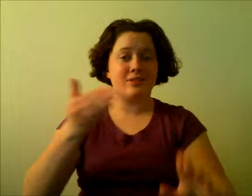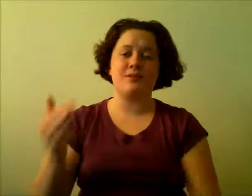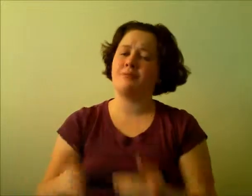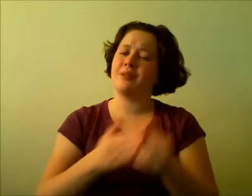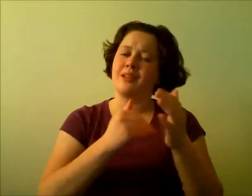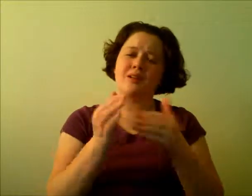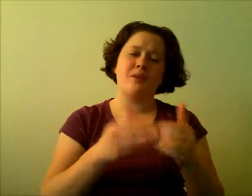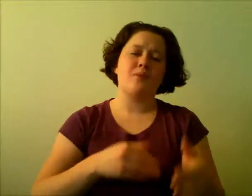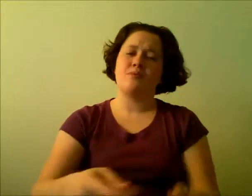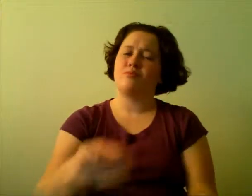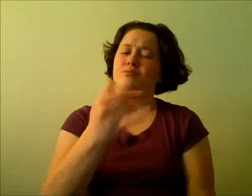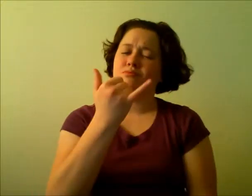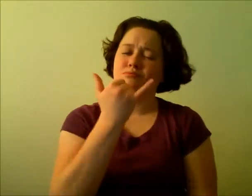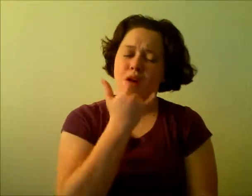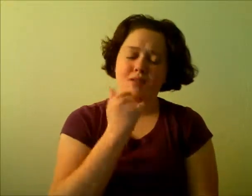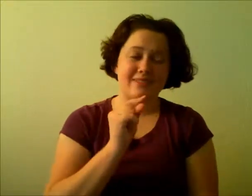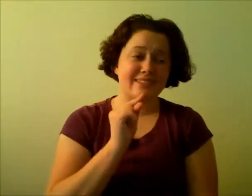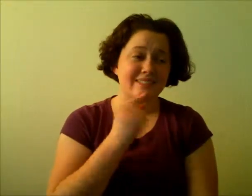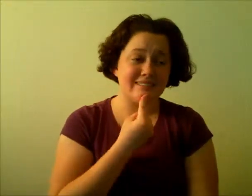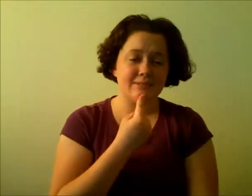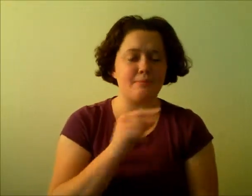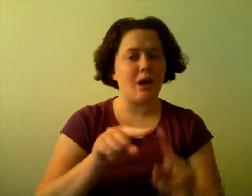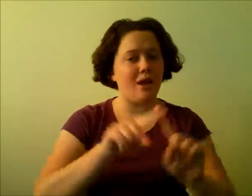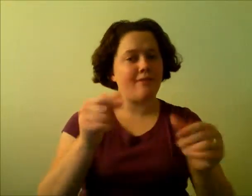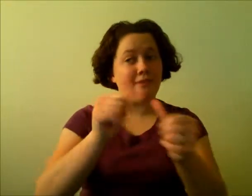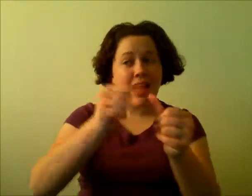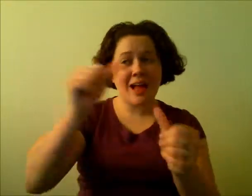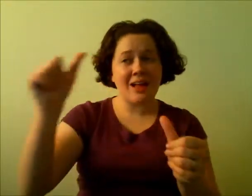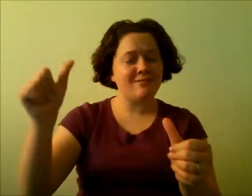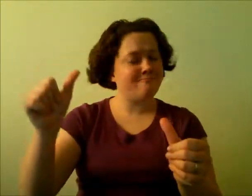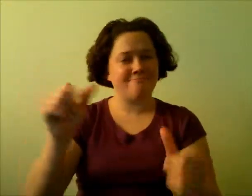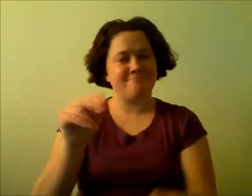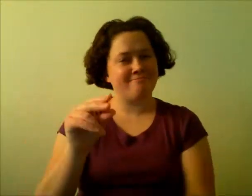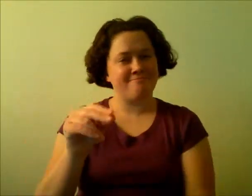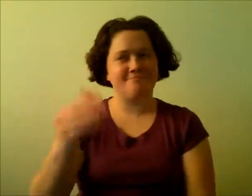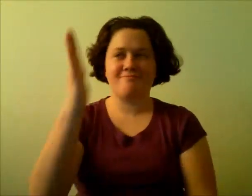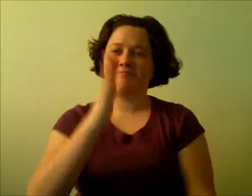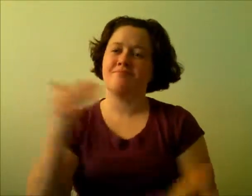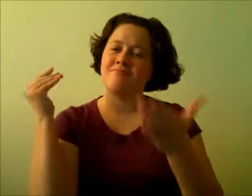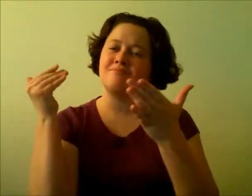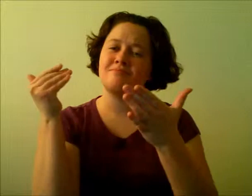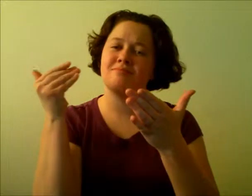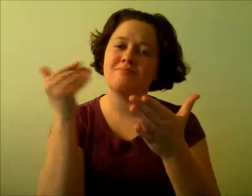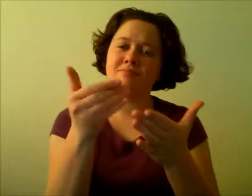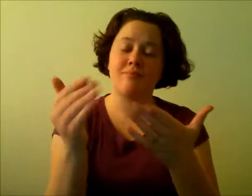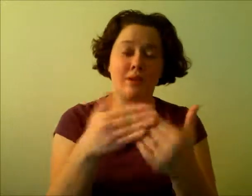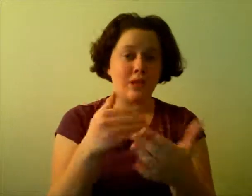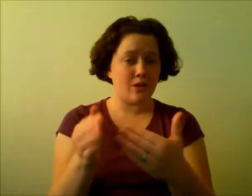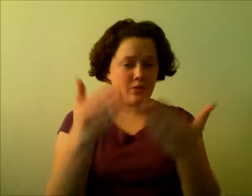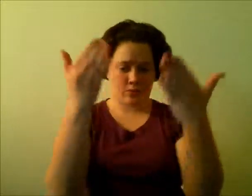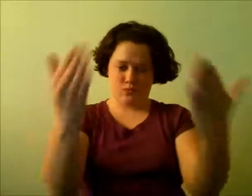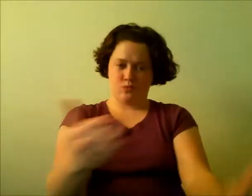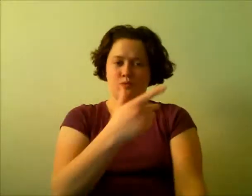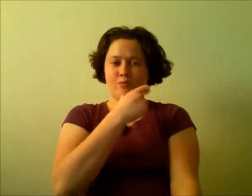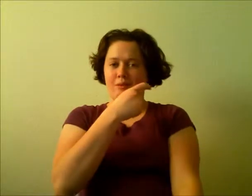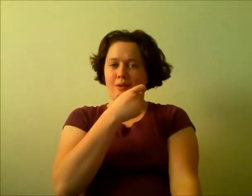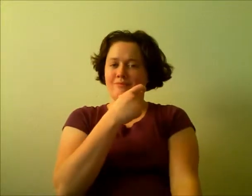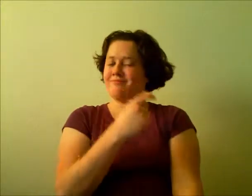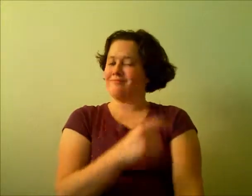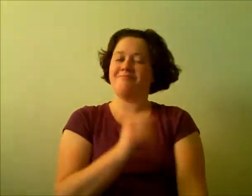matter how wrong you are, you're not that far, you're not too far For forgiveness, no matter who you are, you're not